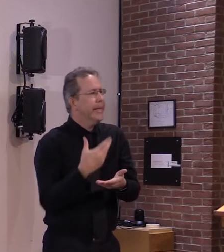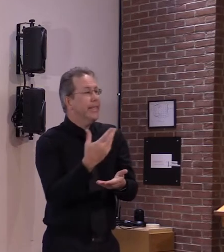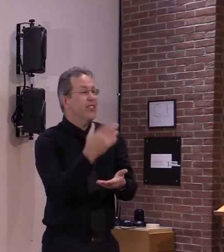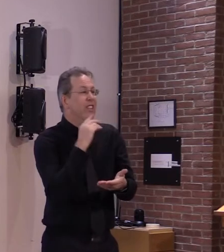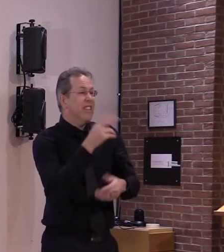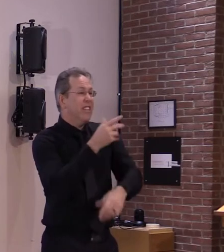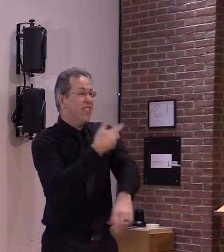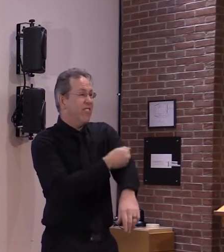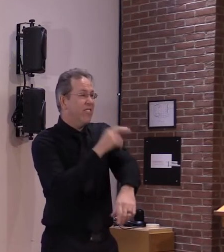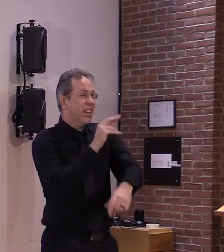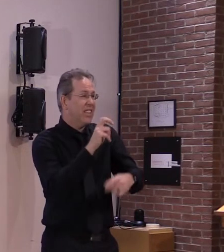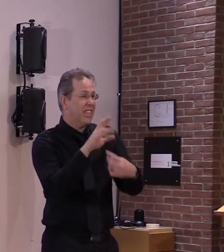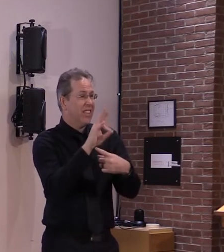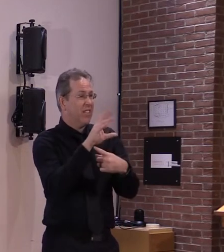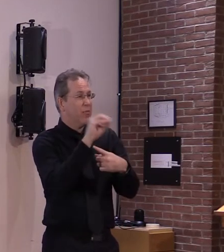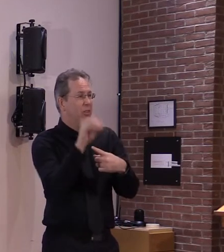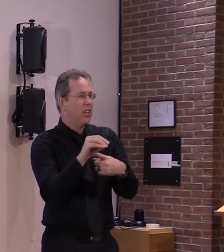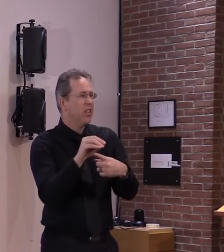uh leah vpr